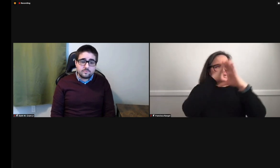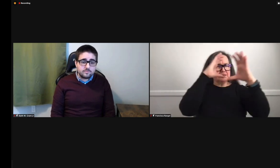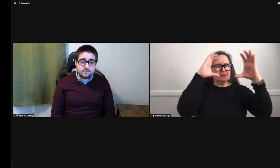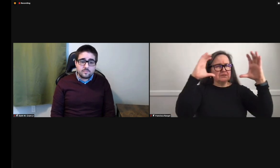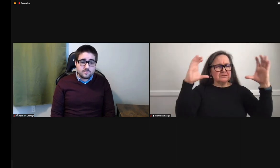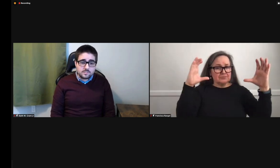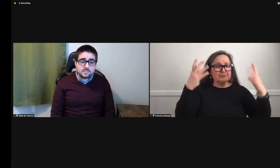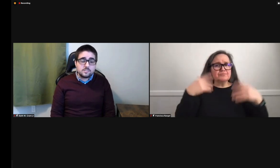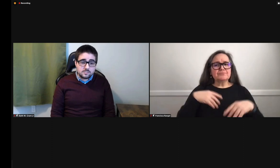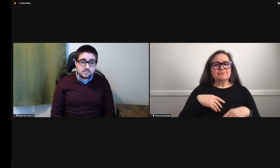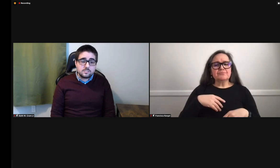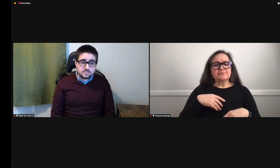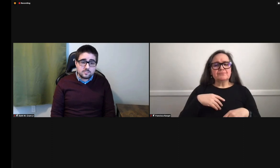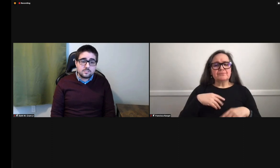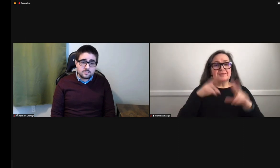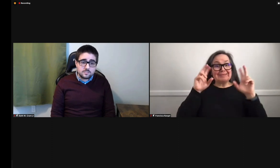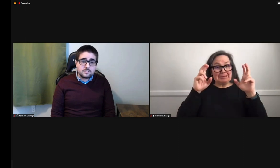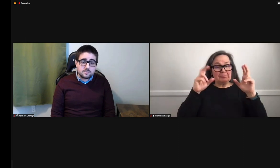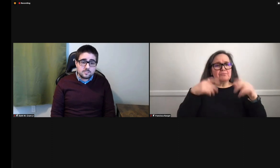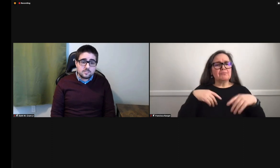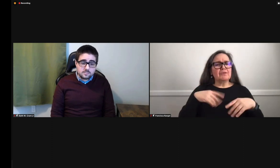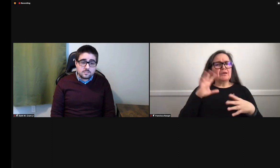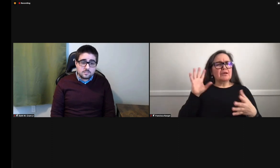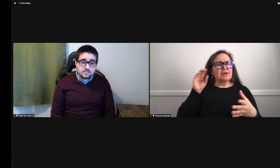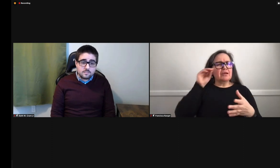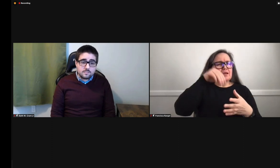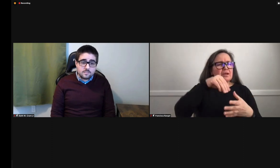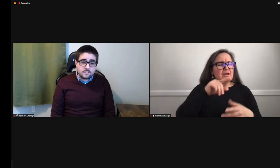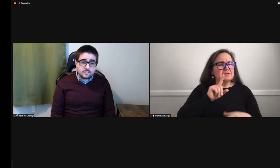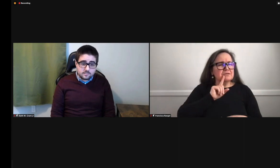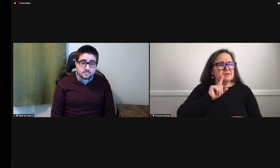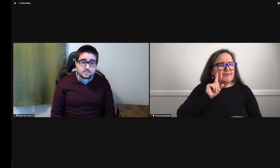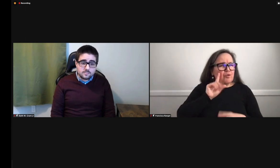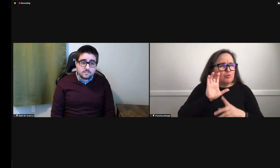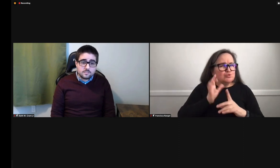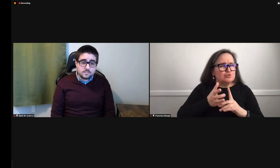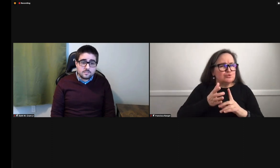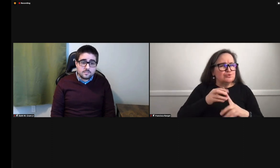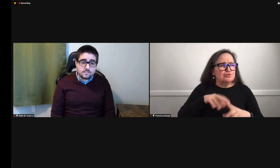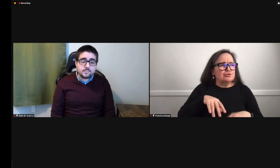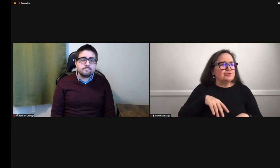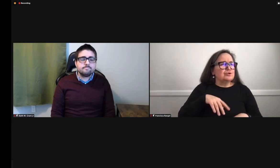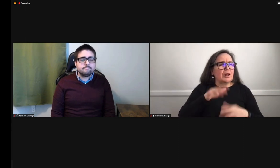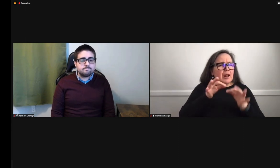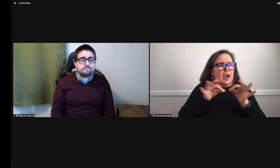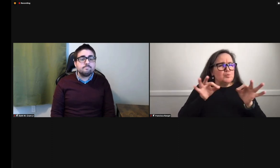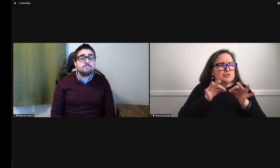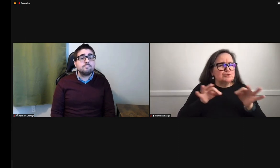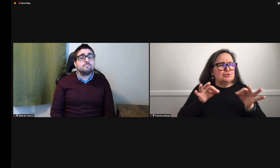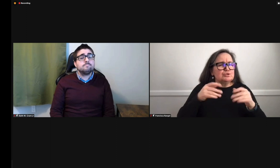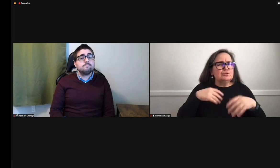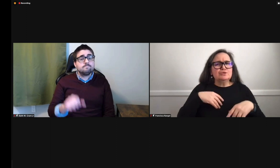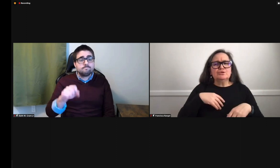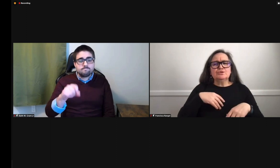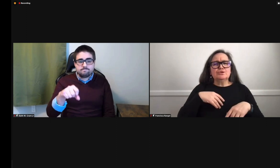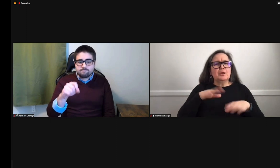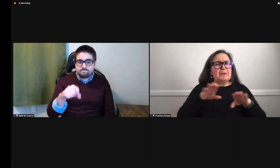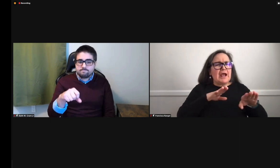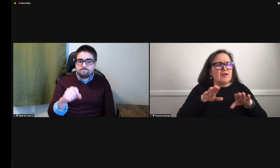However, we want to take these to publications. And we have these publications that are accessible